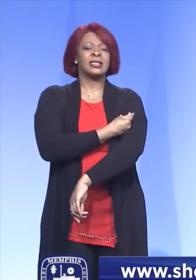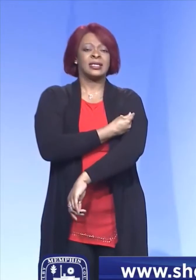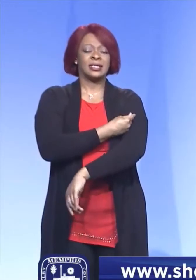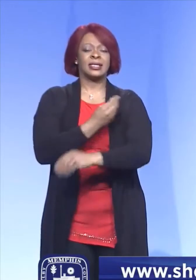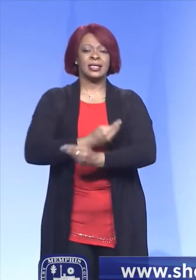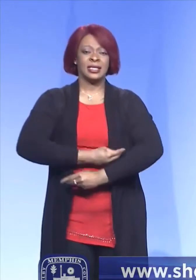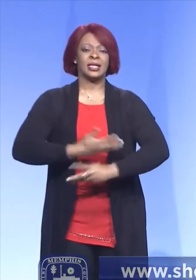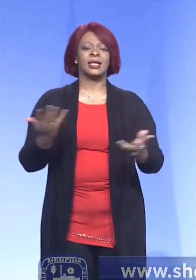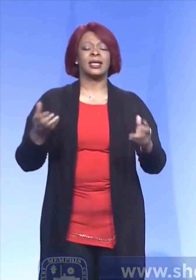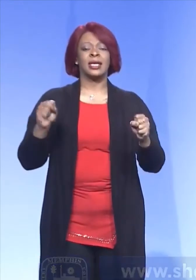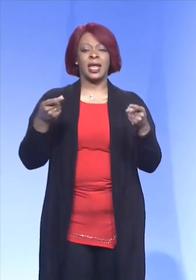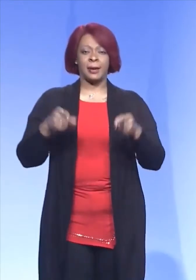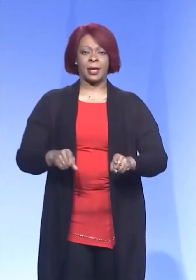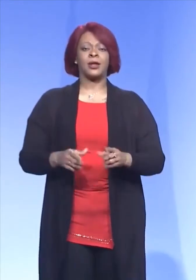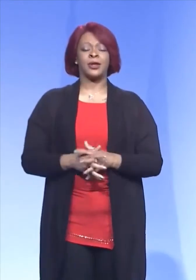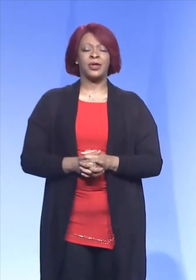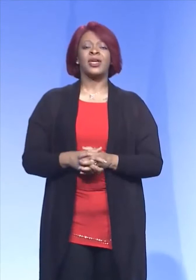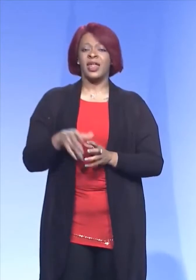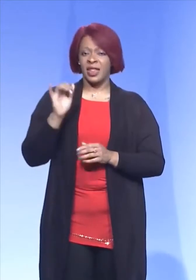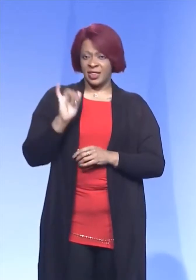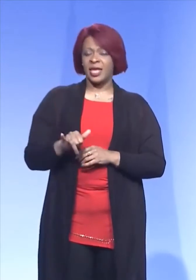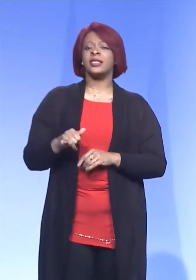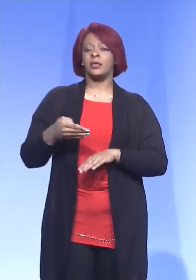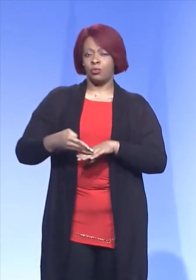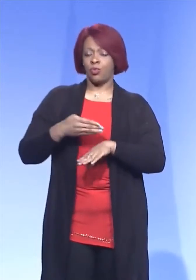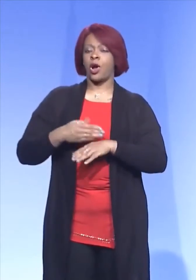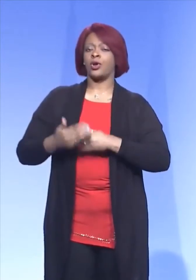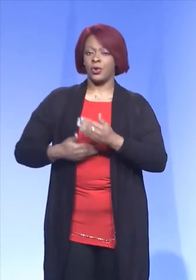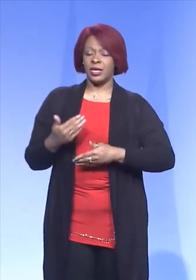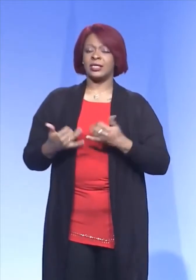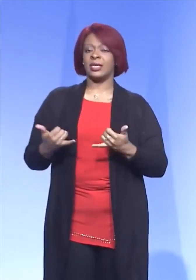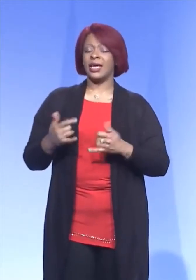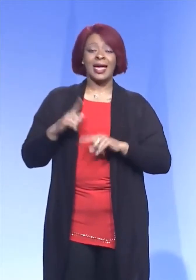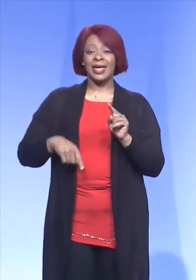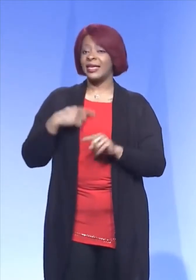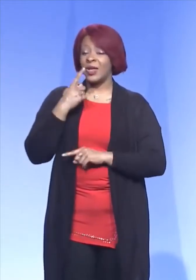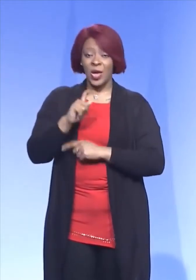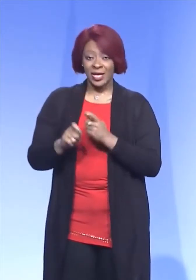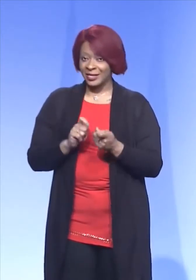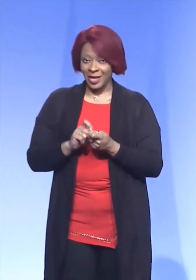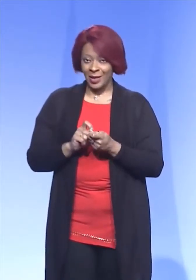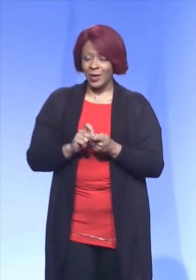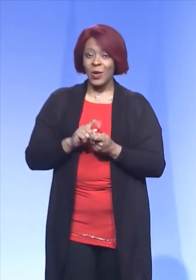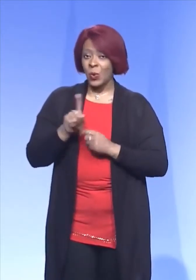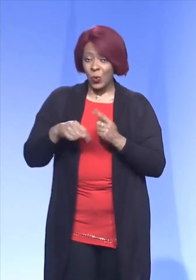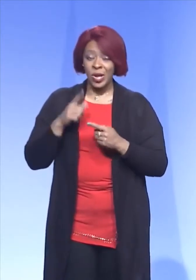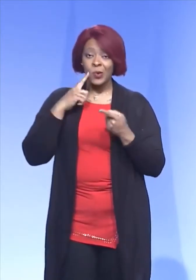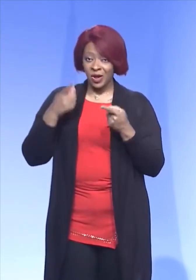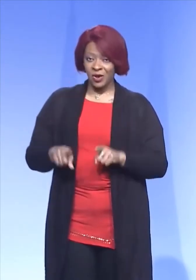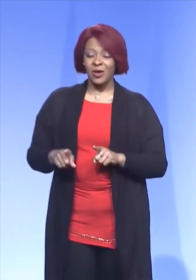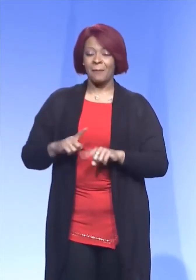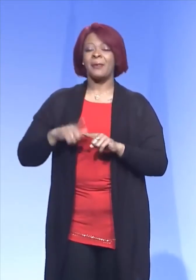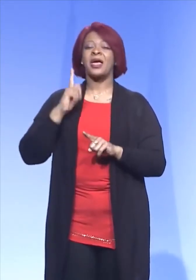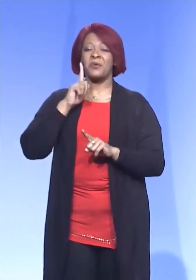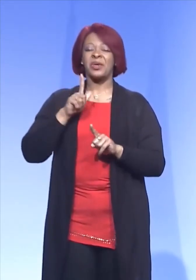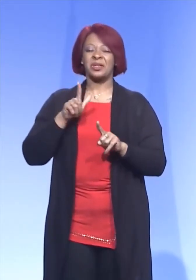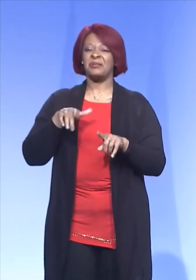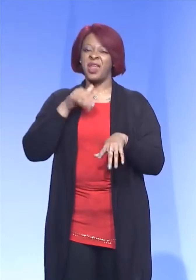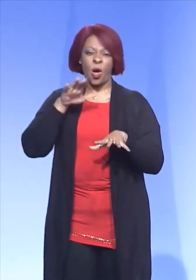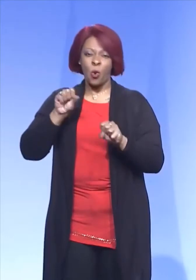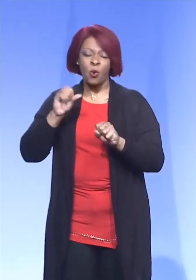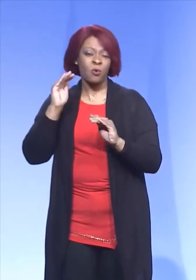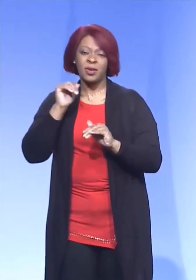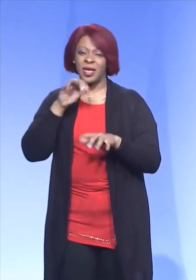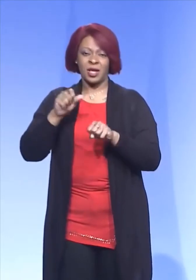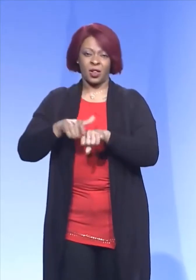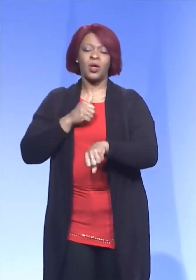activities can occur. So that is in progress. I can't tell you exactly when it will occur, but I don't see it taking very long. Hopefully,